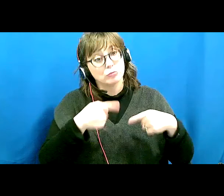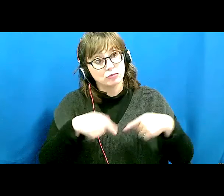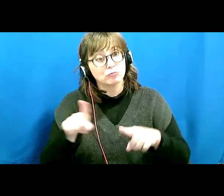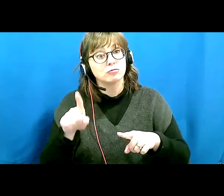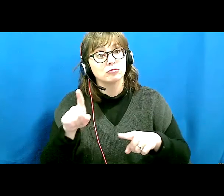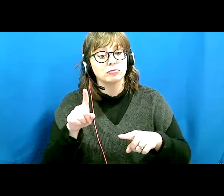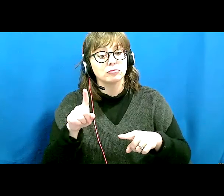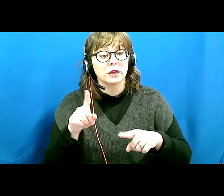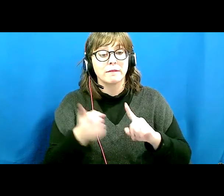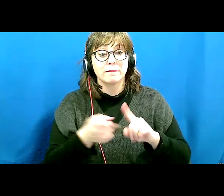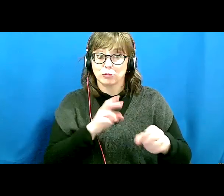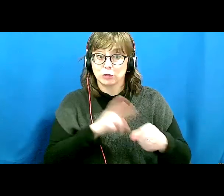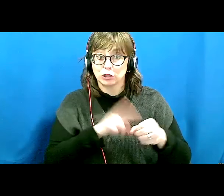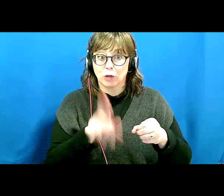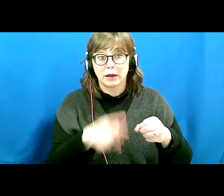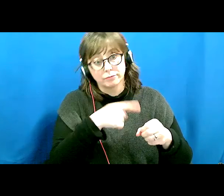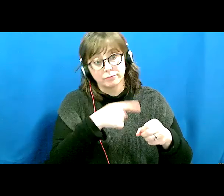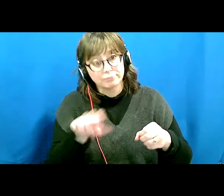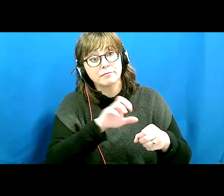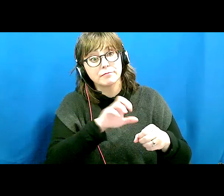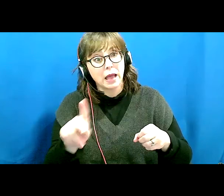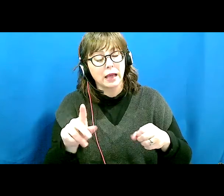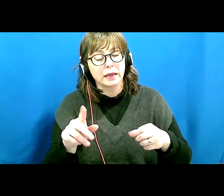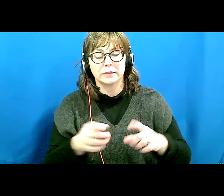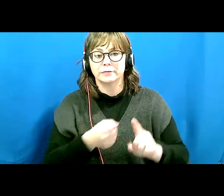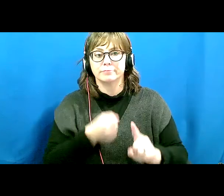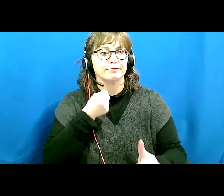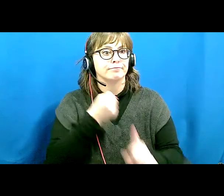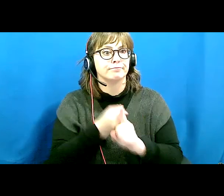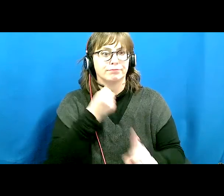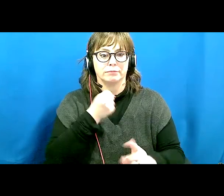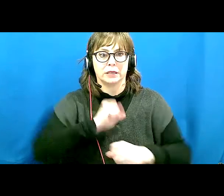from Regina. And the pandemic had just been declared.